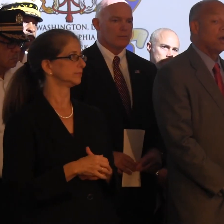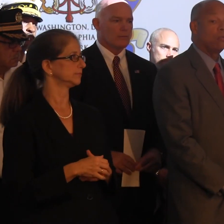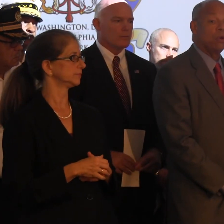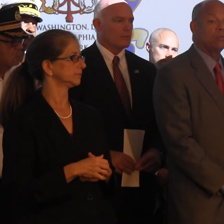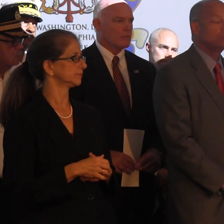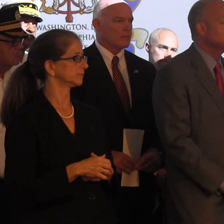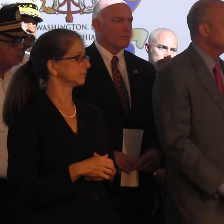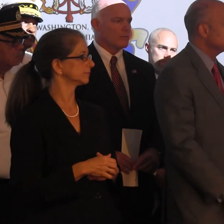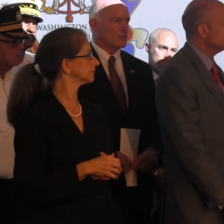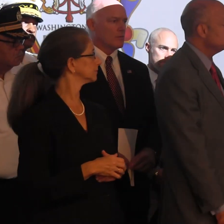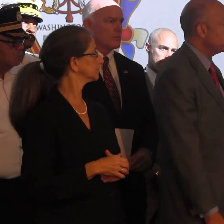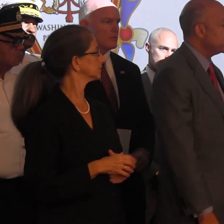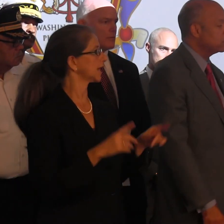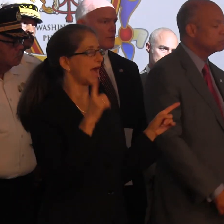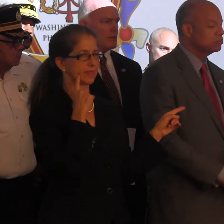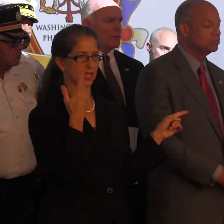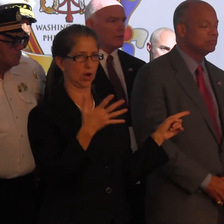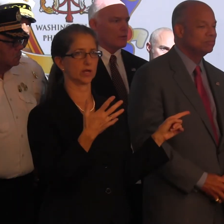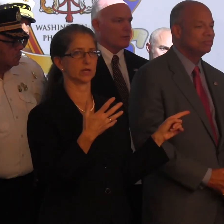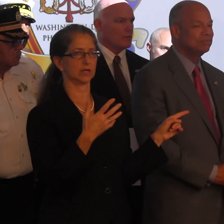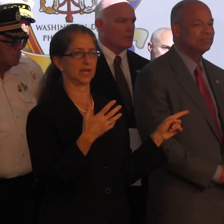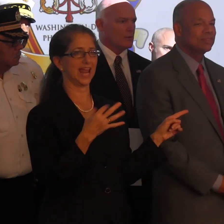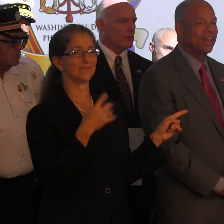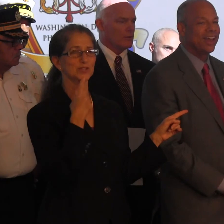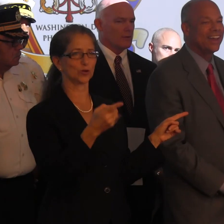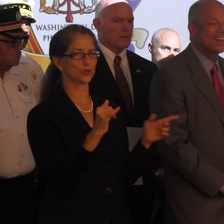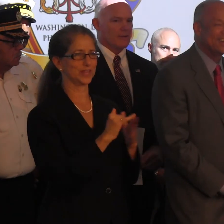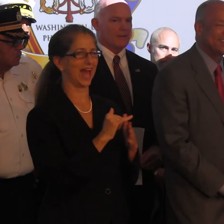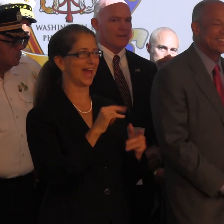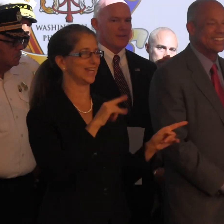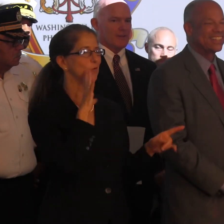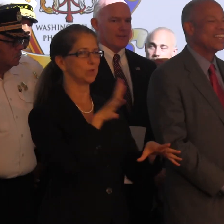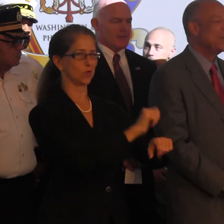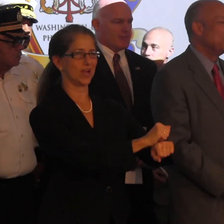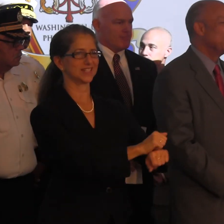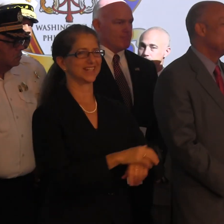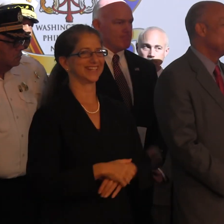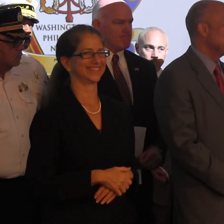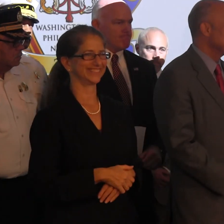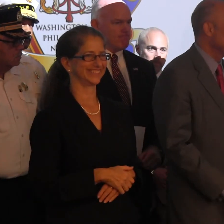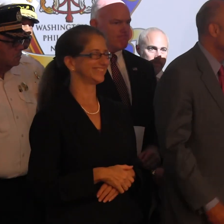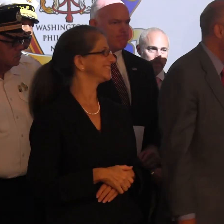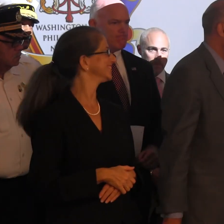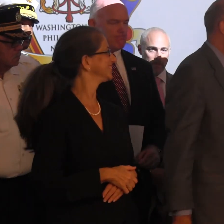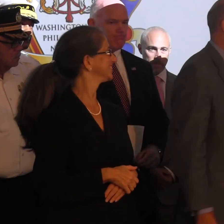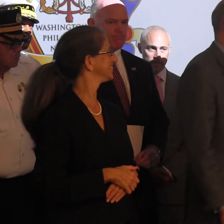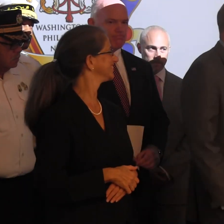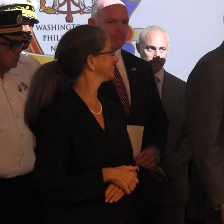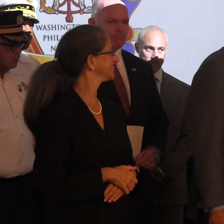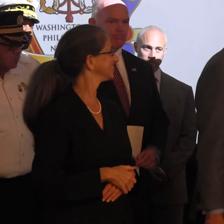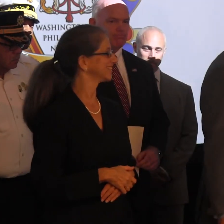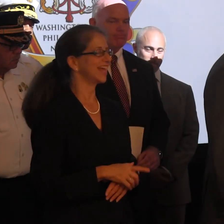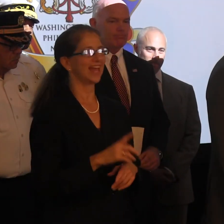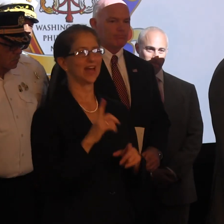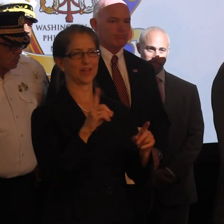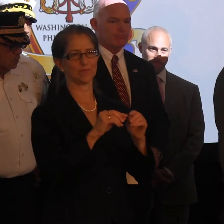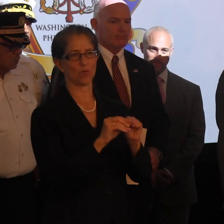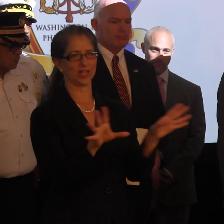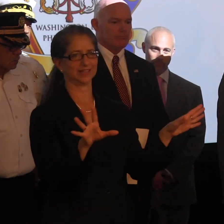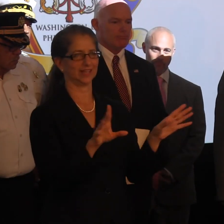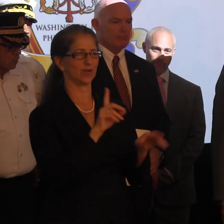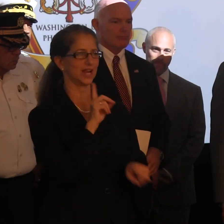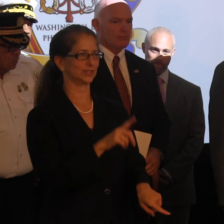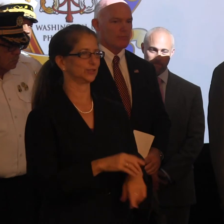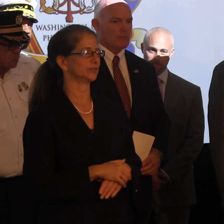Well, I think if the Secretary told you that, you'd probably get arrested. But he'll give you a more concrete answer. Let